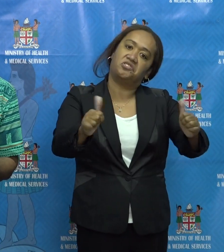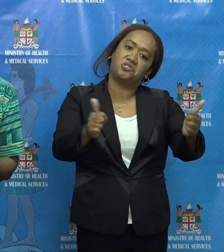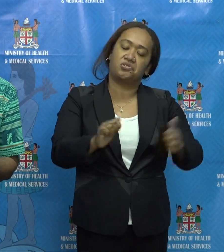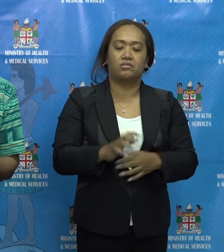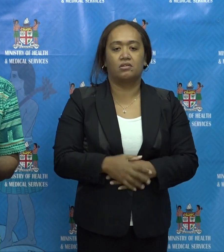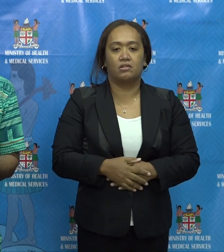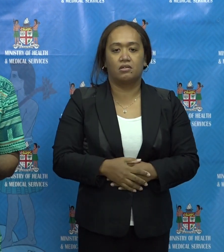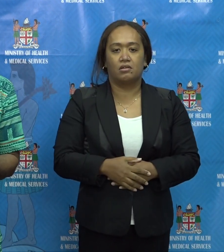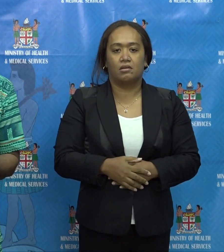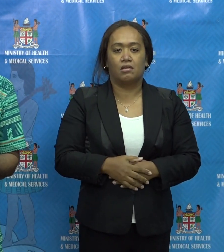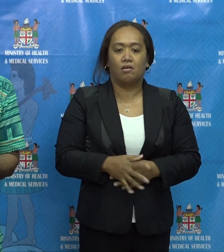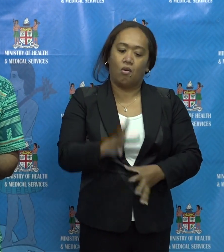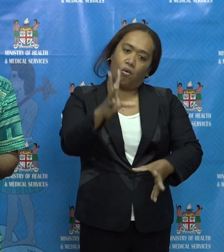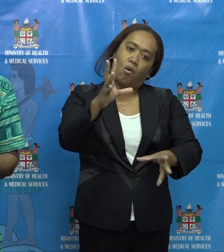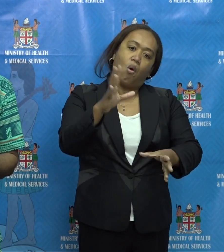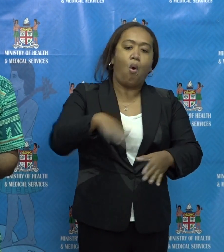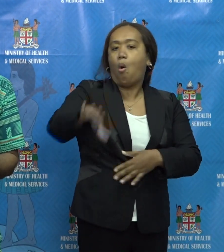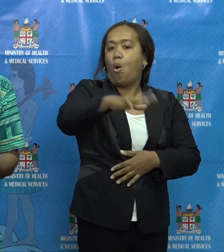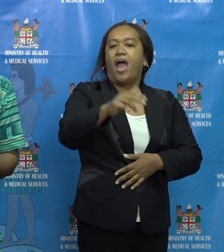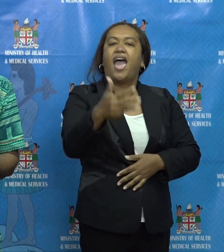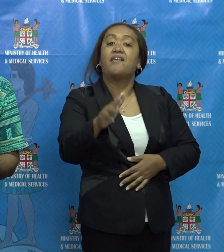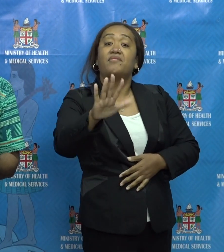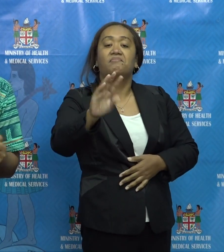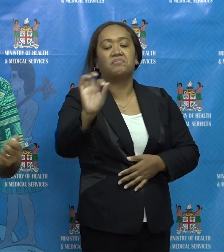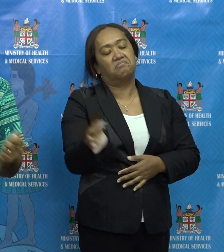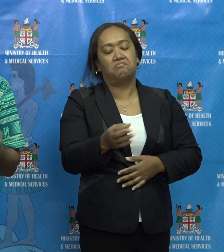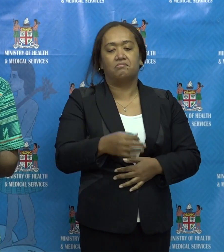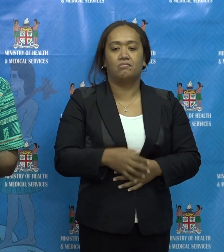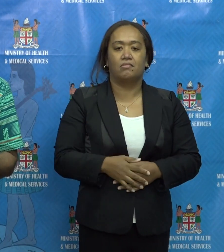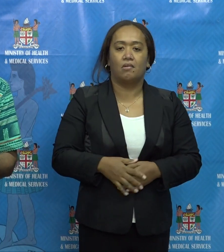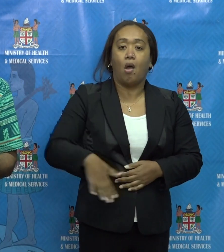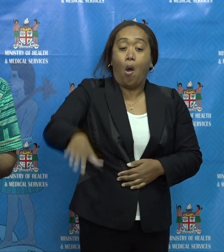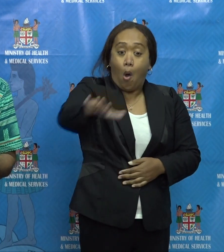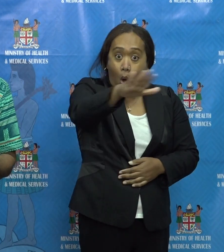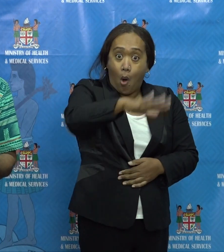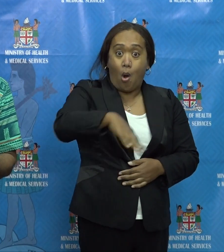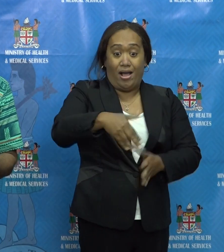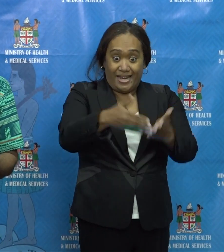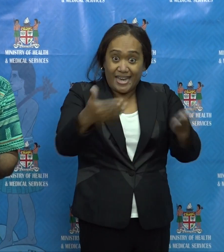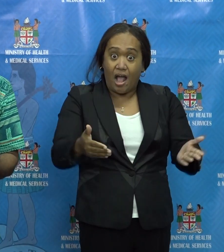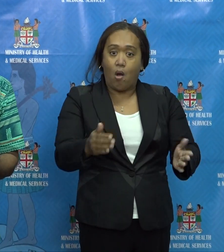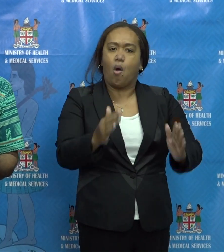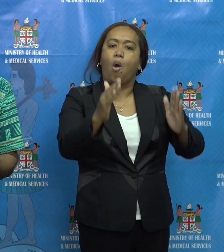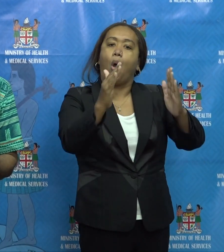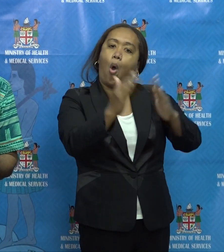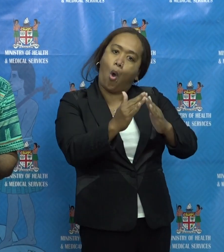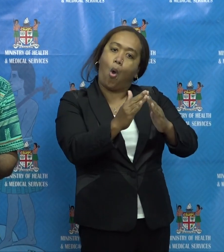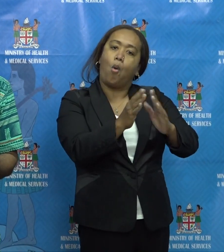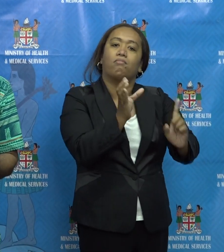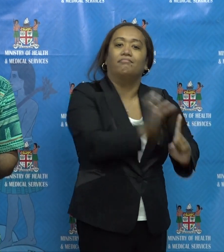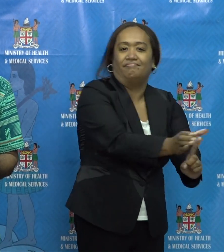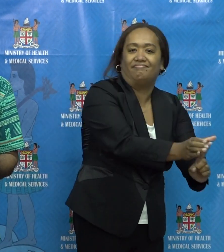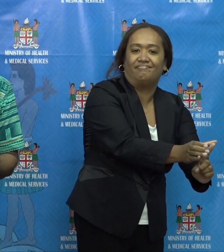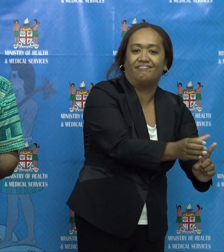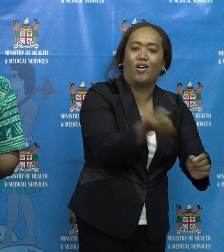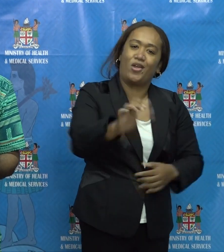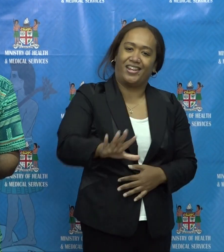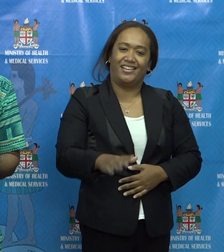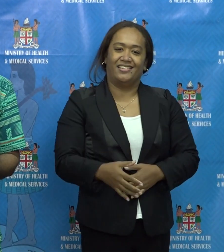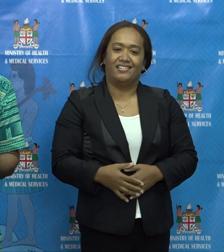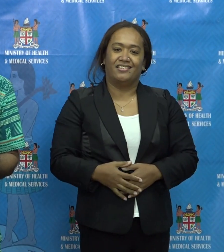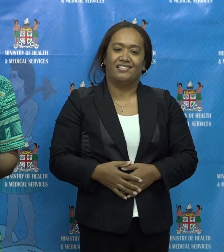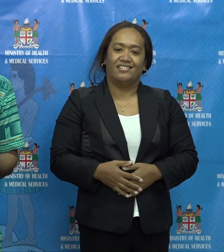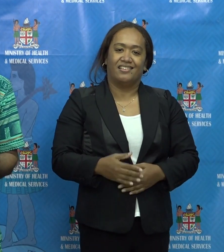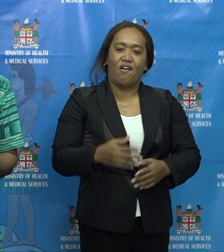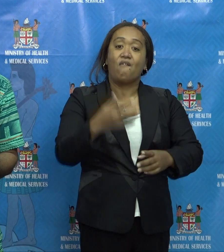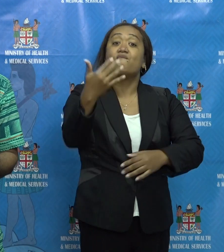her in the factory. They will all remain under the quarantine, home quarantine, for at least 14 days from their last contact